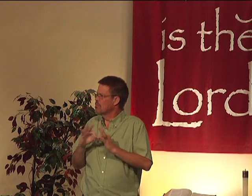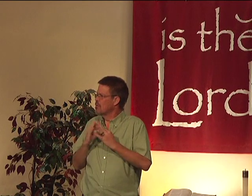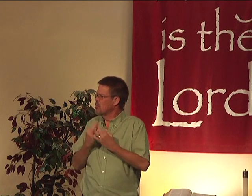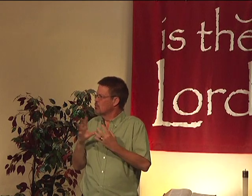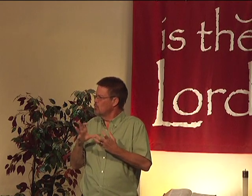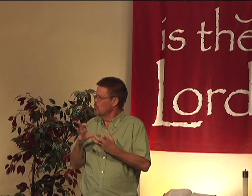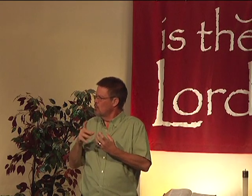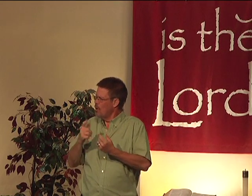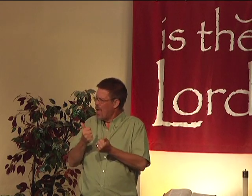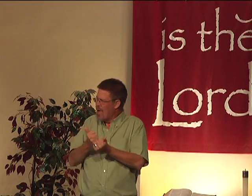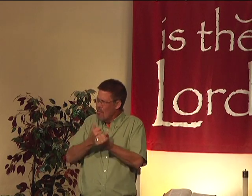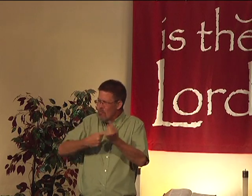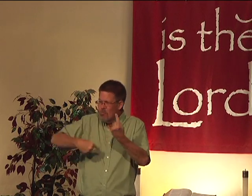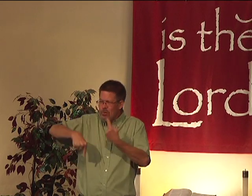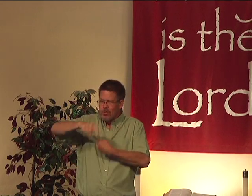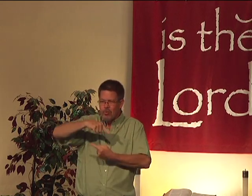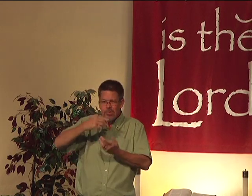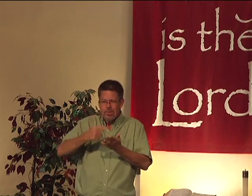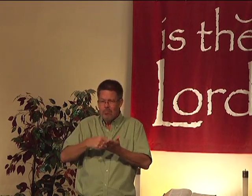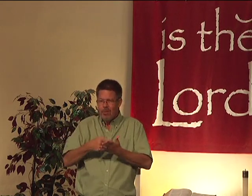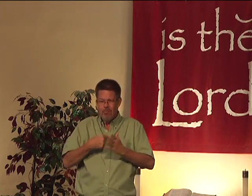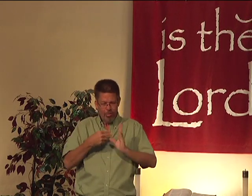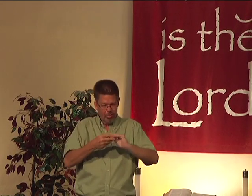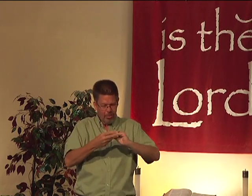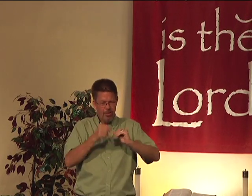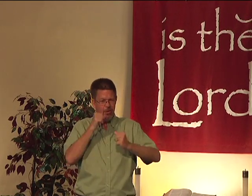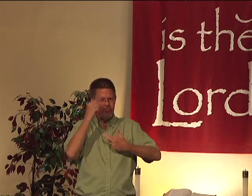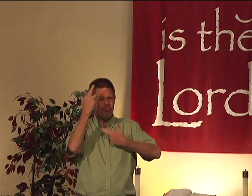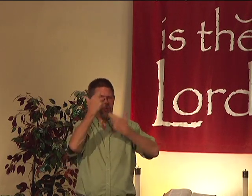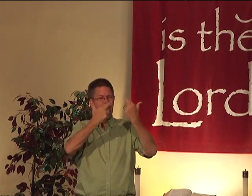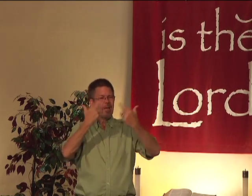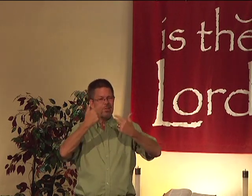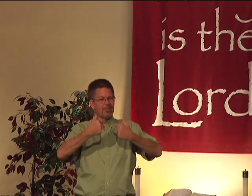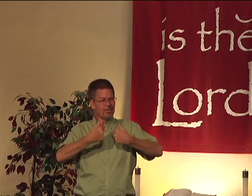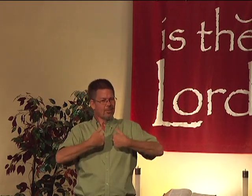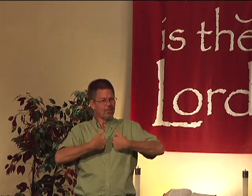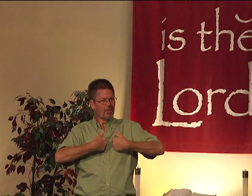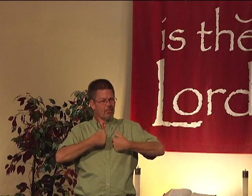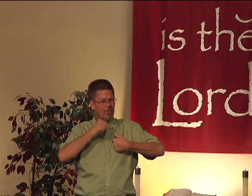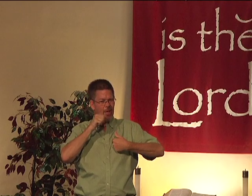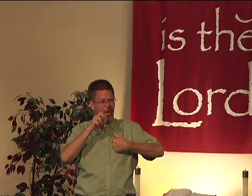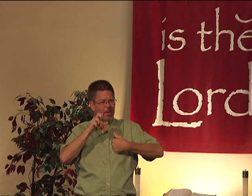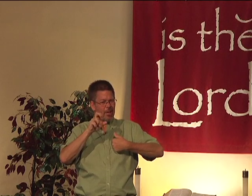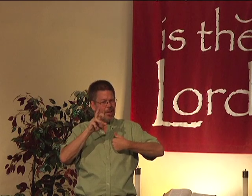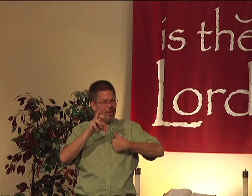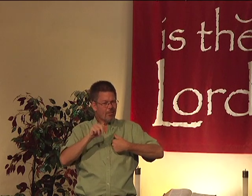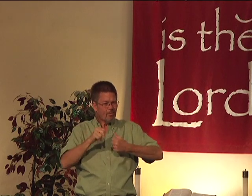it. That's what Jesus' family does. We help each other. Sometimes it's hard for us to realize